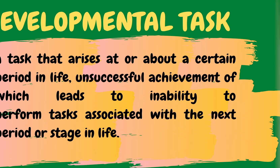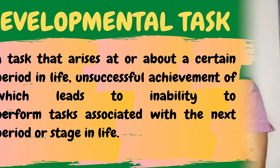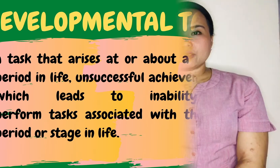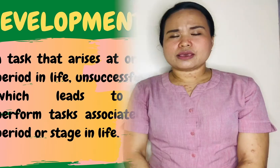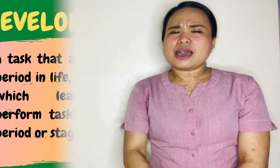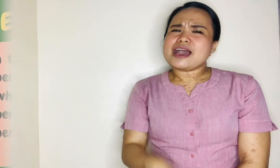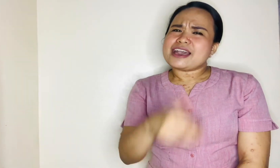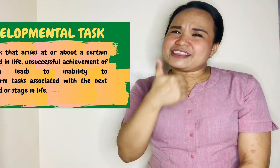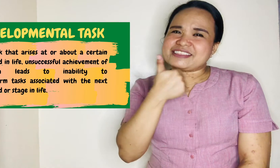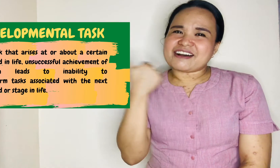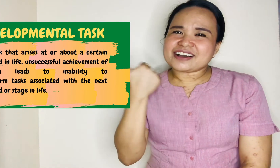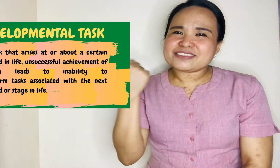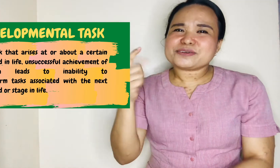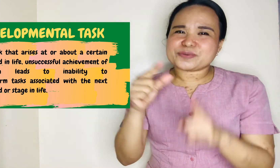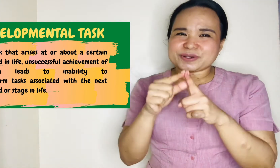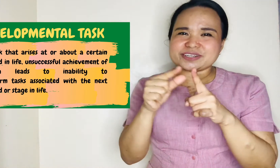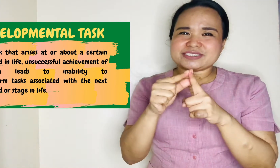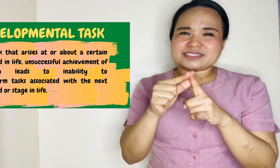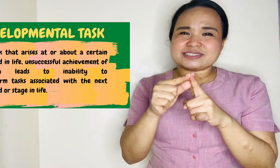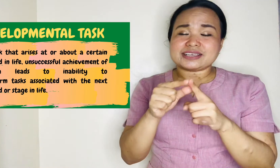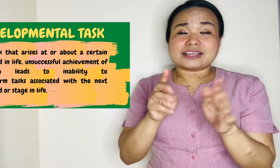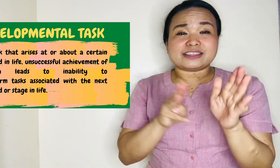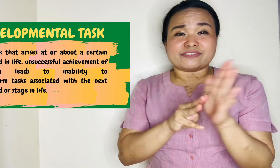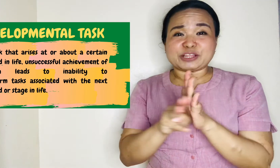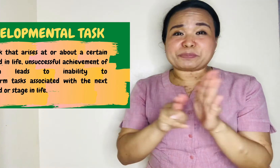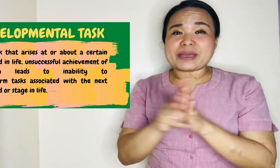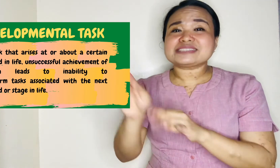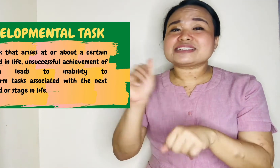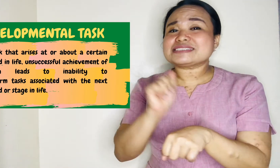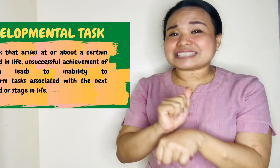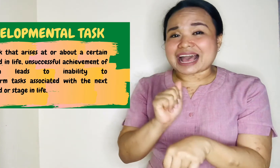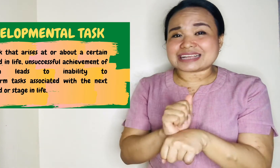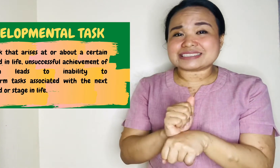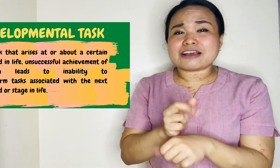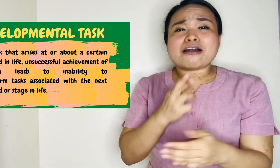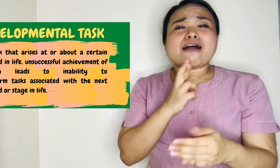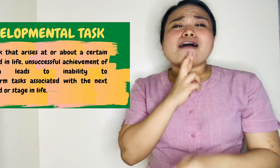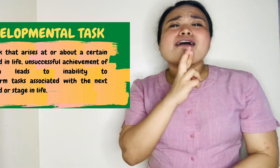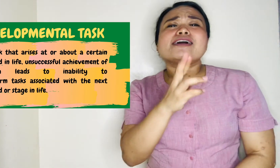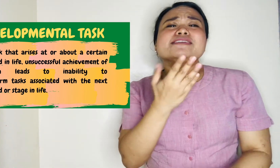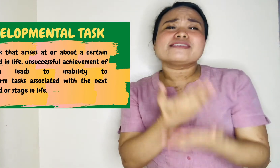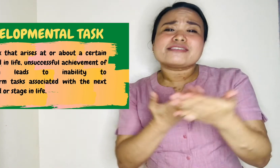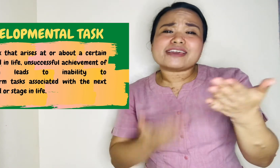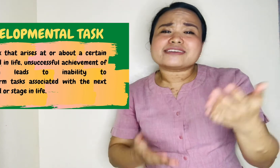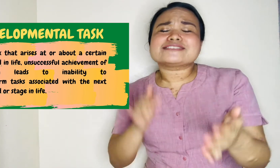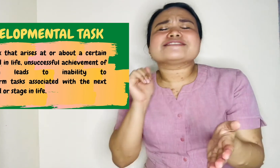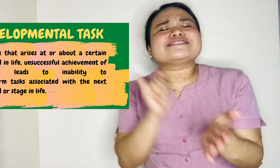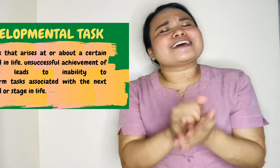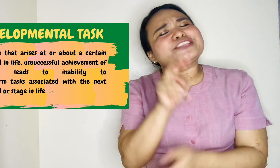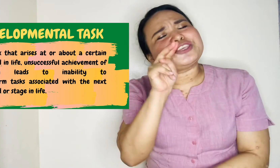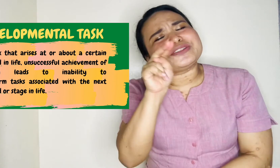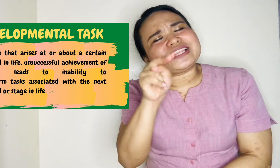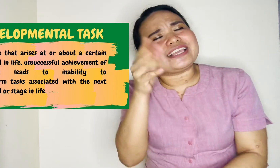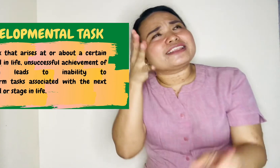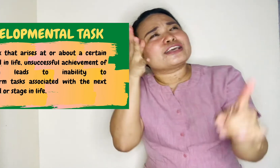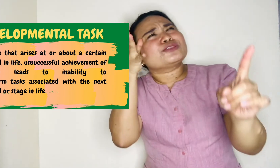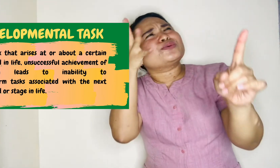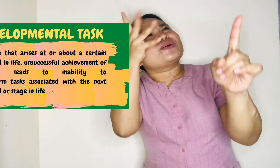In other words, developmental tasks are the things that you need to